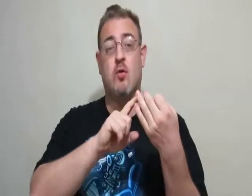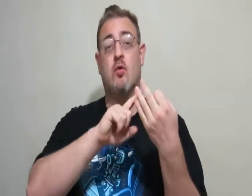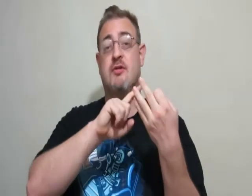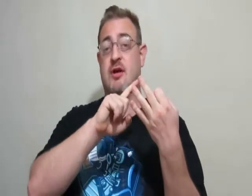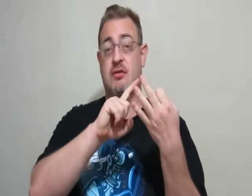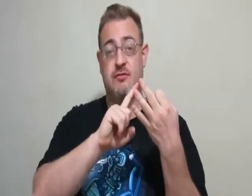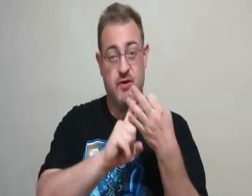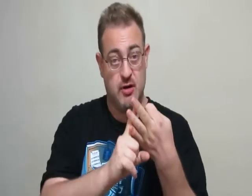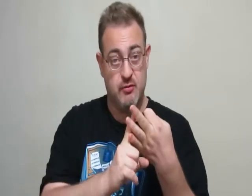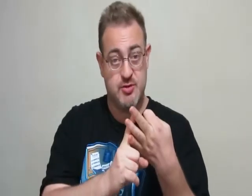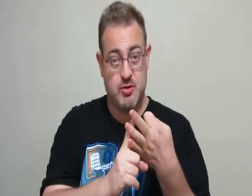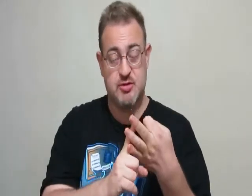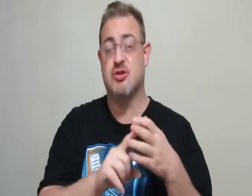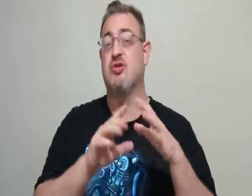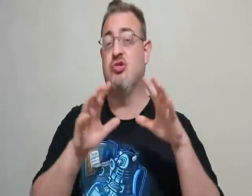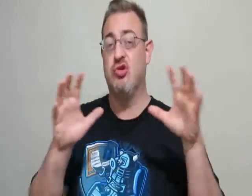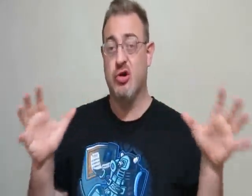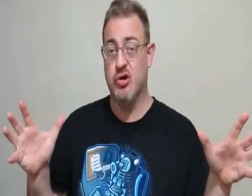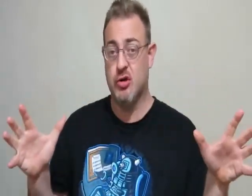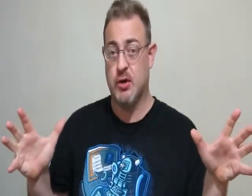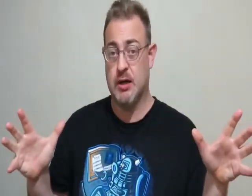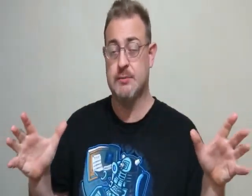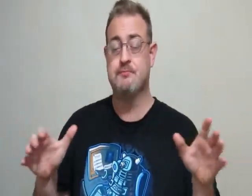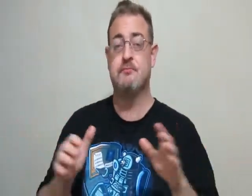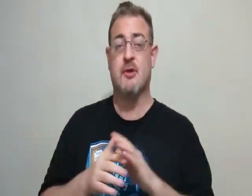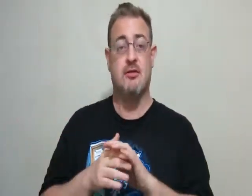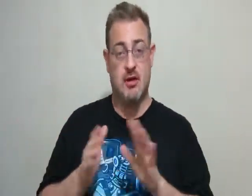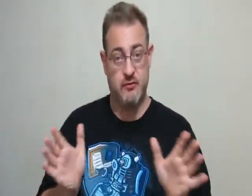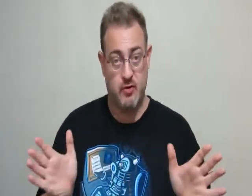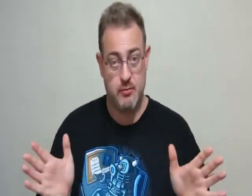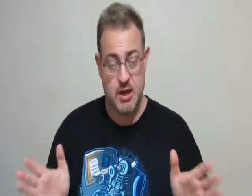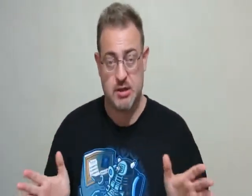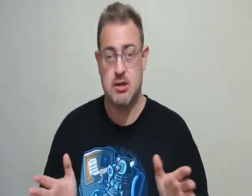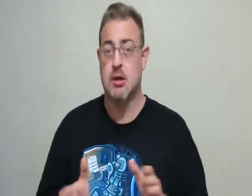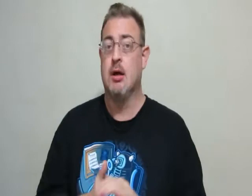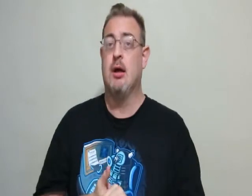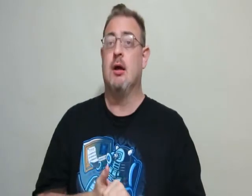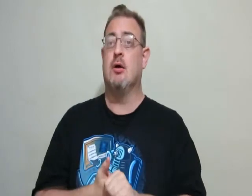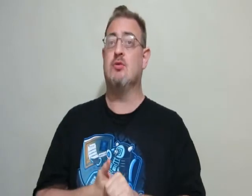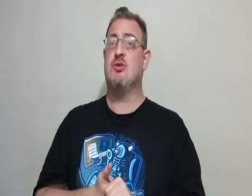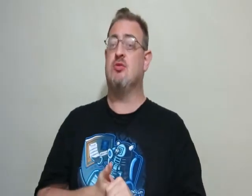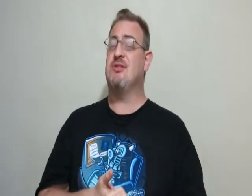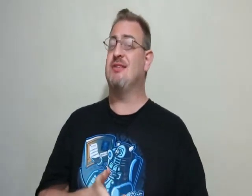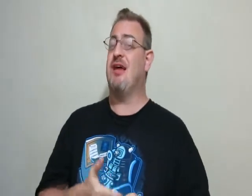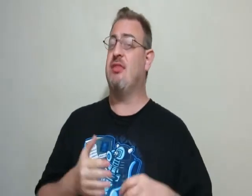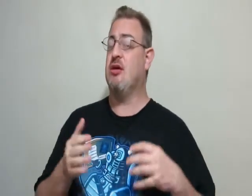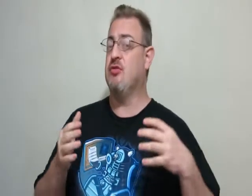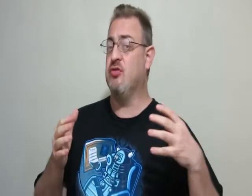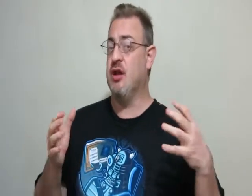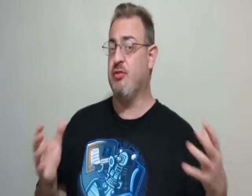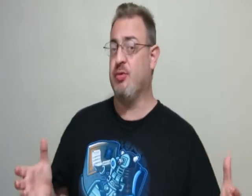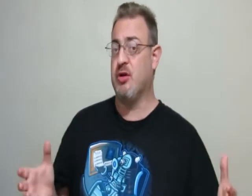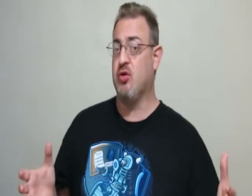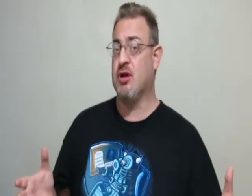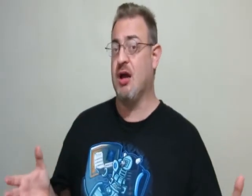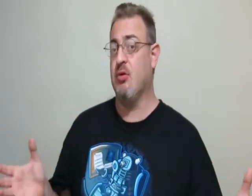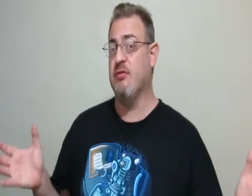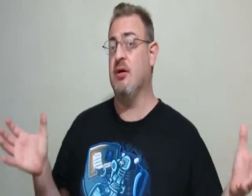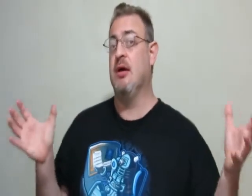or did a video response. You know who you are. Thank you very much. I also wanted to say thank you to everybody who came over